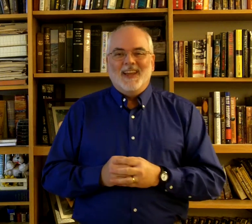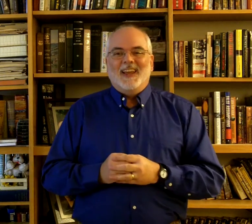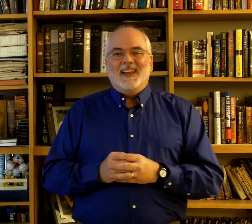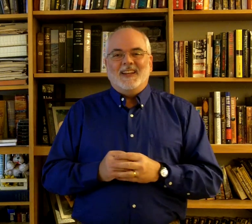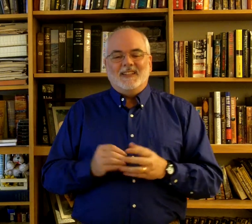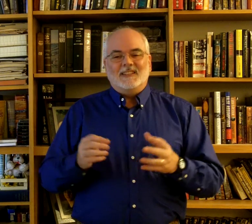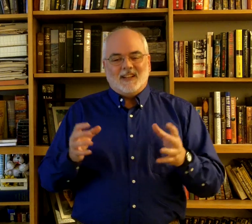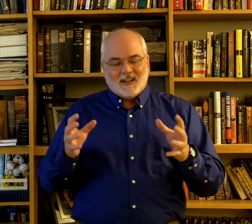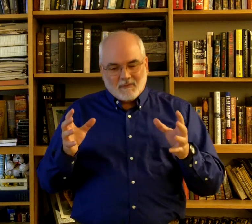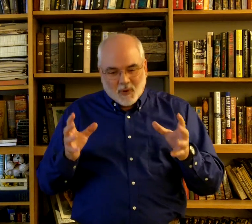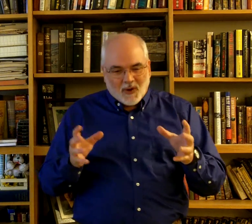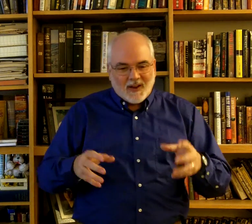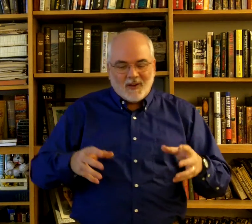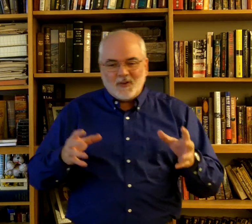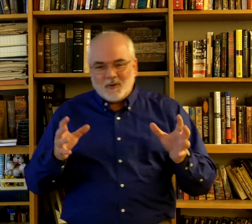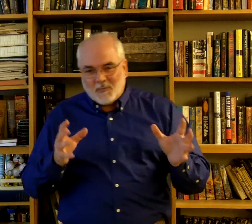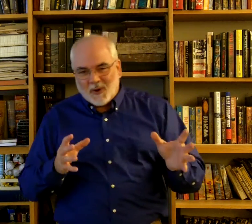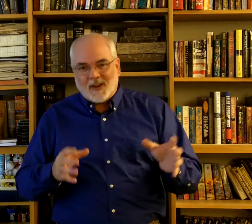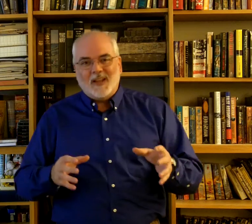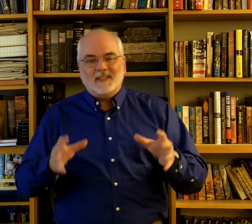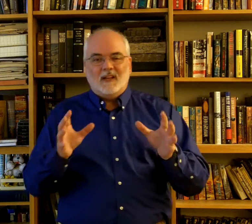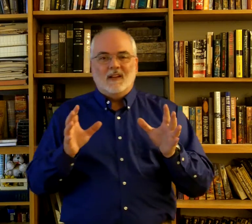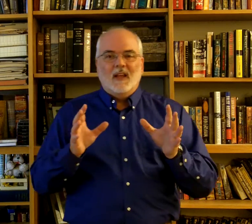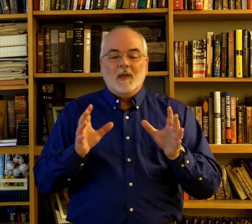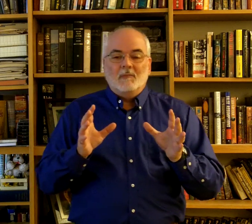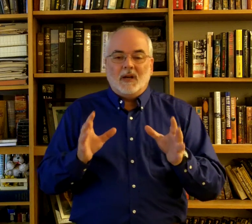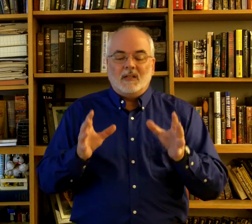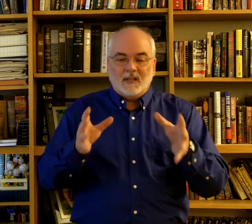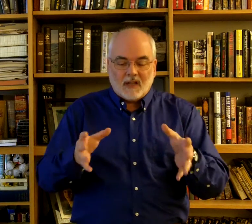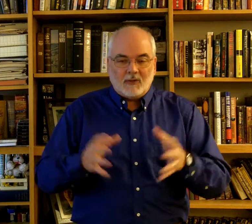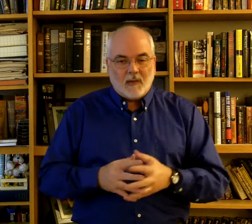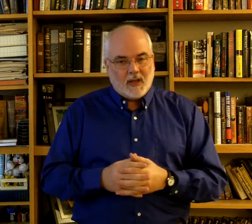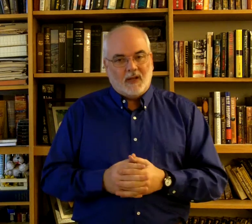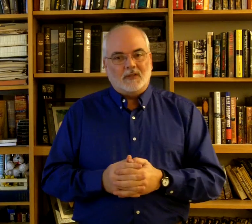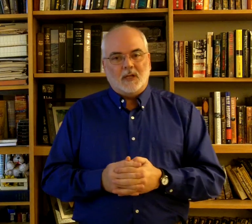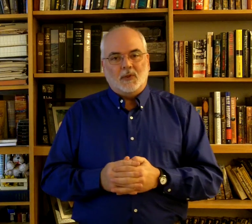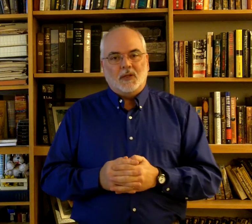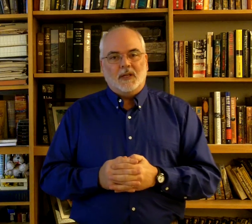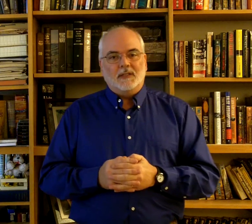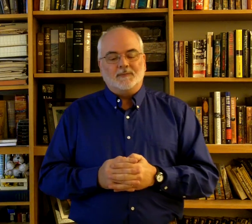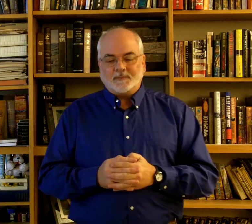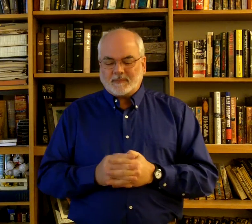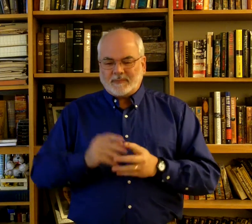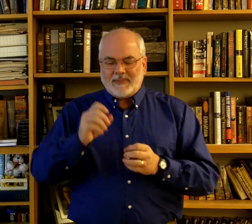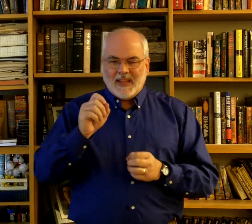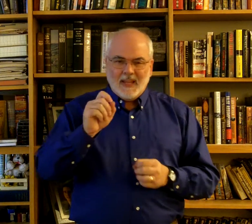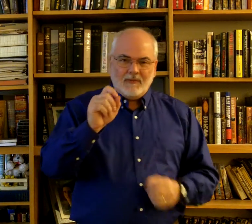It is part English, part ASL, but I'm trying to make understandable for the kids. If